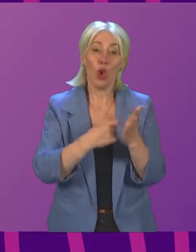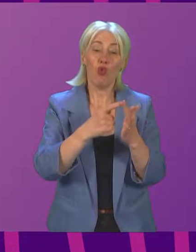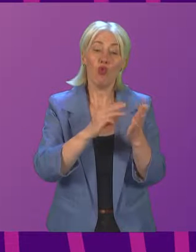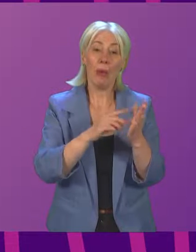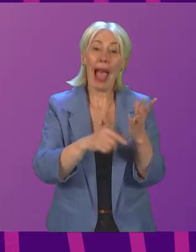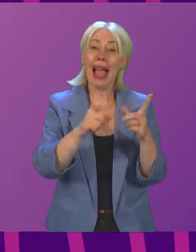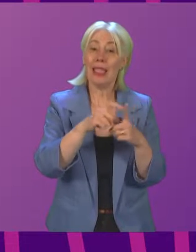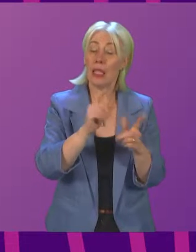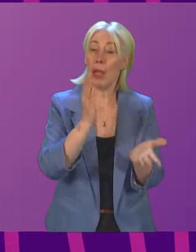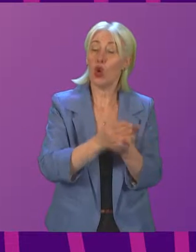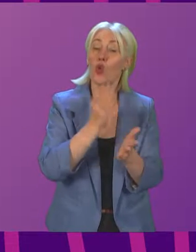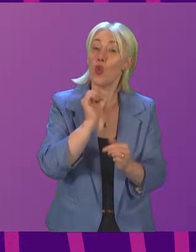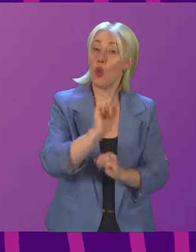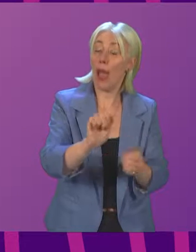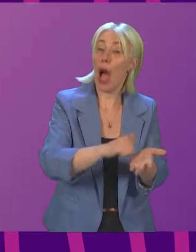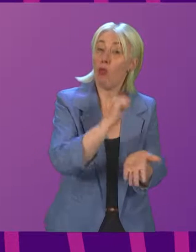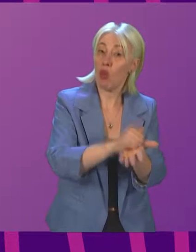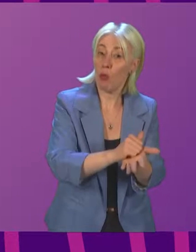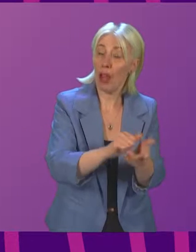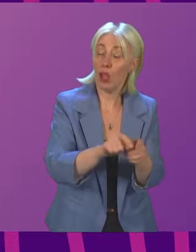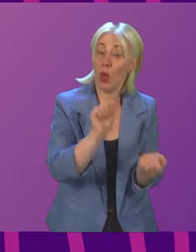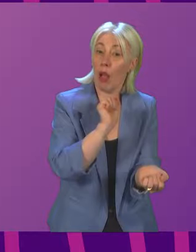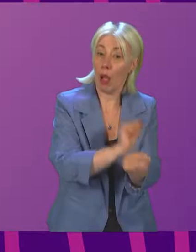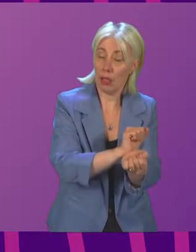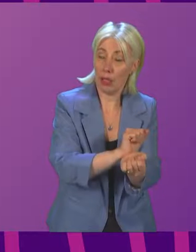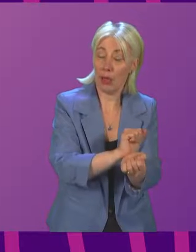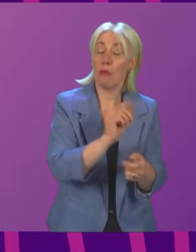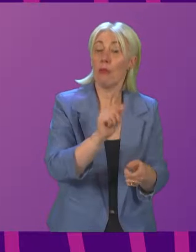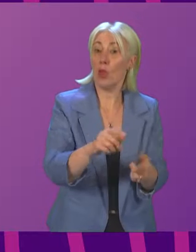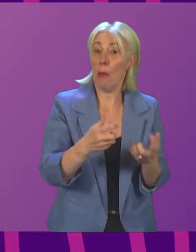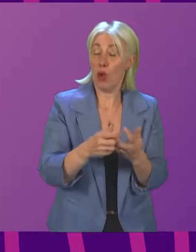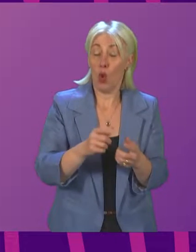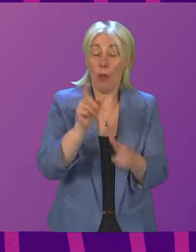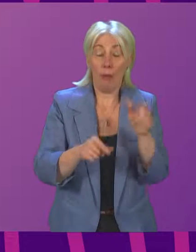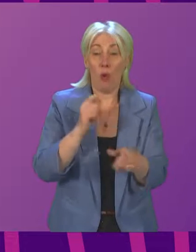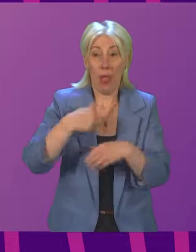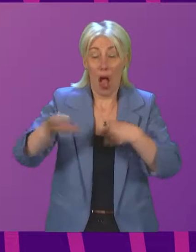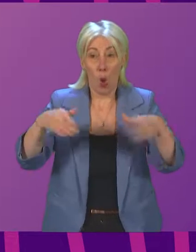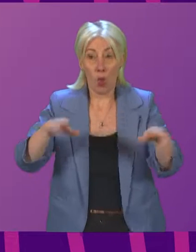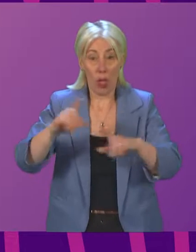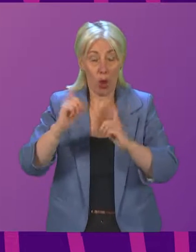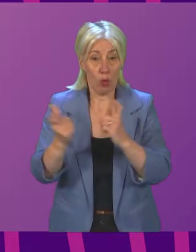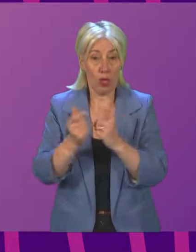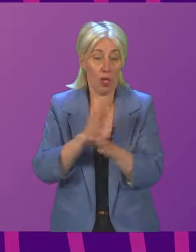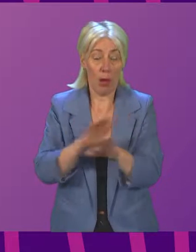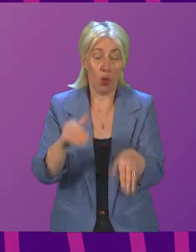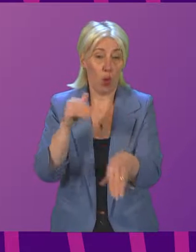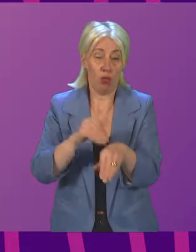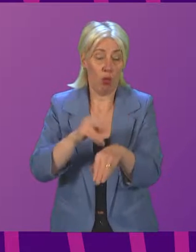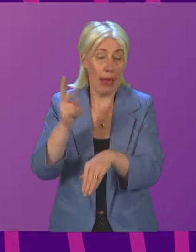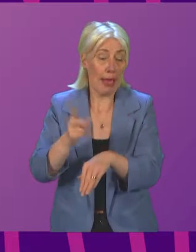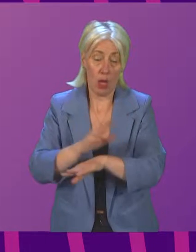is used appropriately and enhanced support is provided for those dealt with in the community for their offending behaviour. Jamie Green.